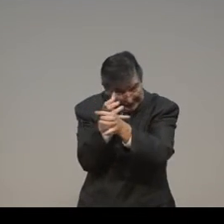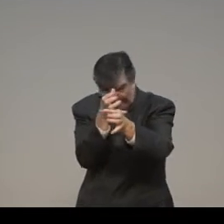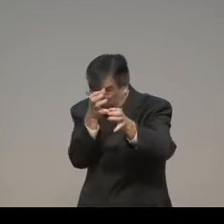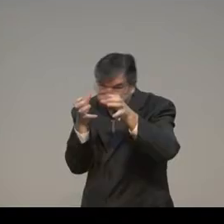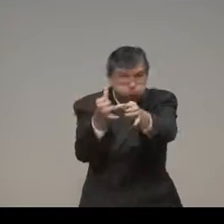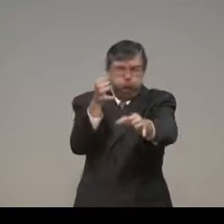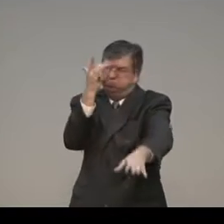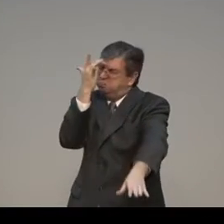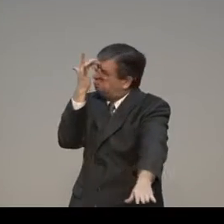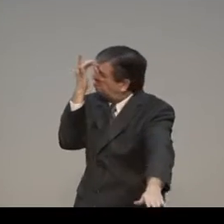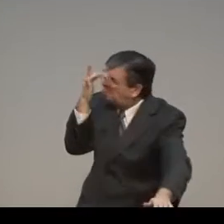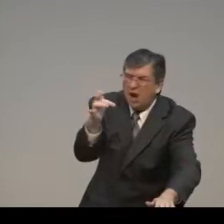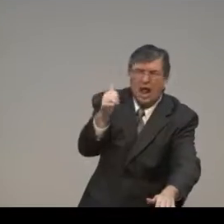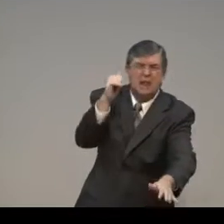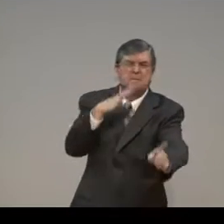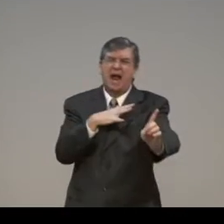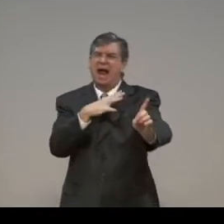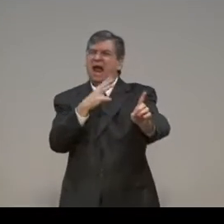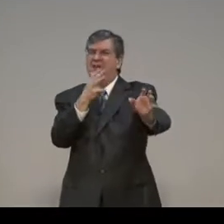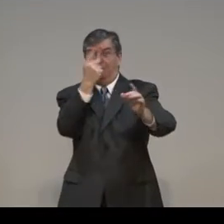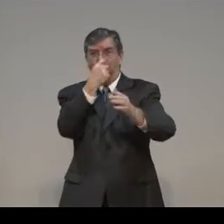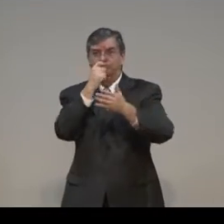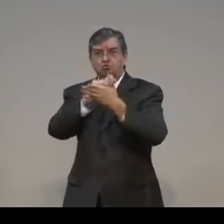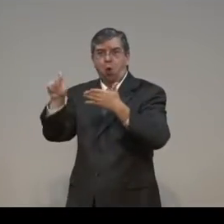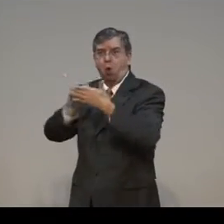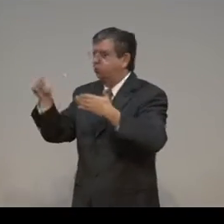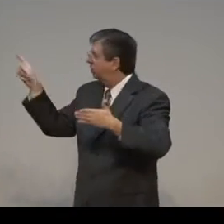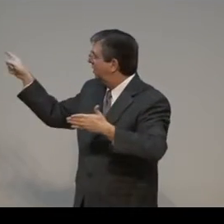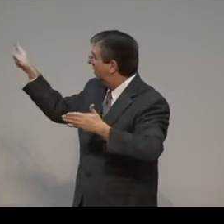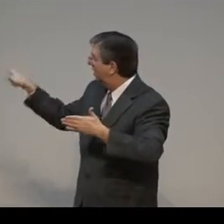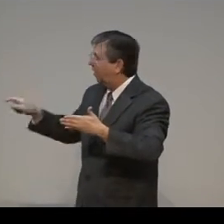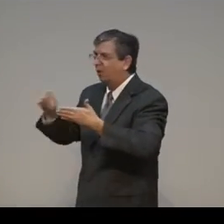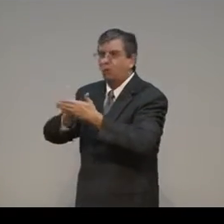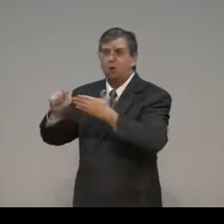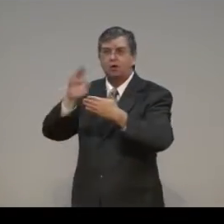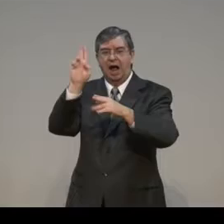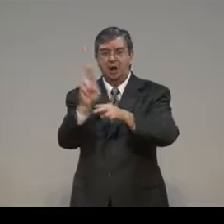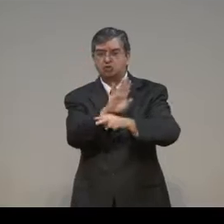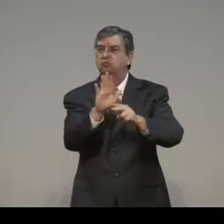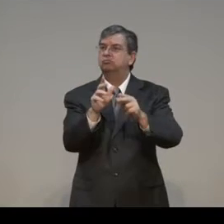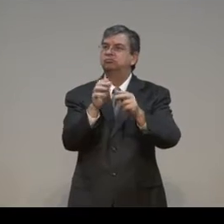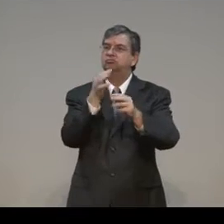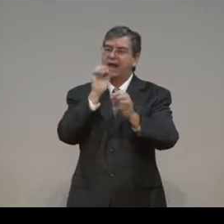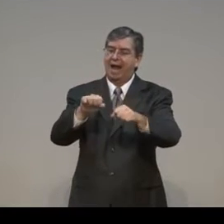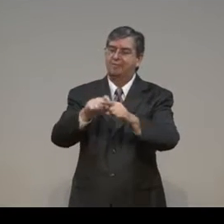upbringing. He was an intellect among intellects.